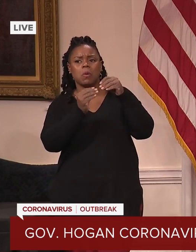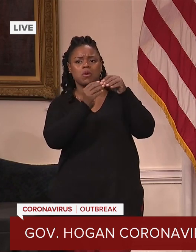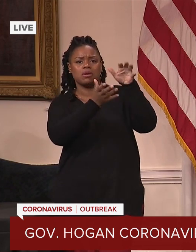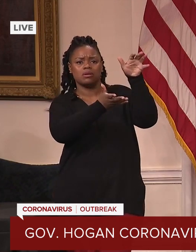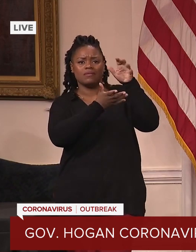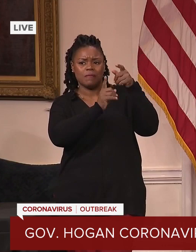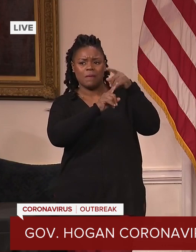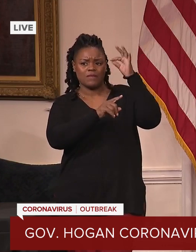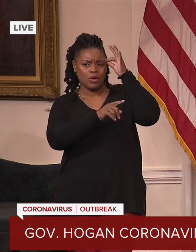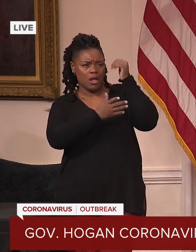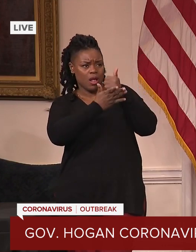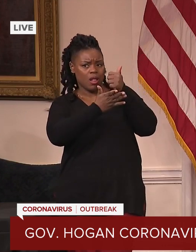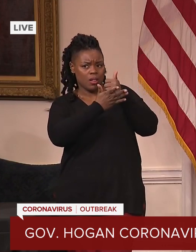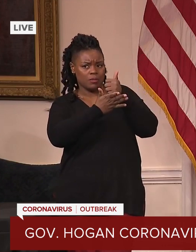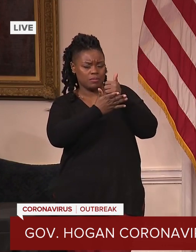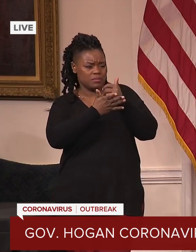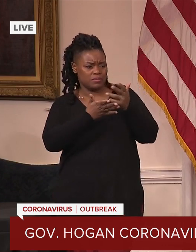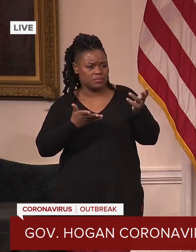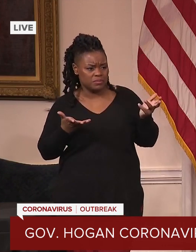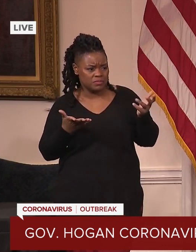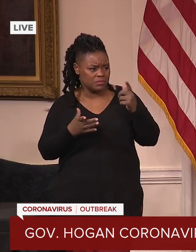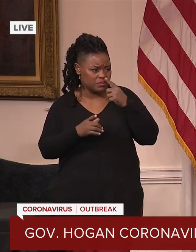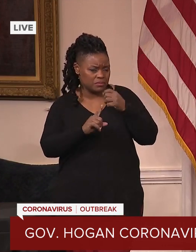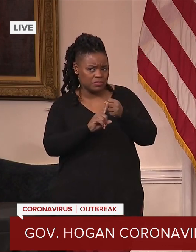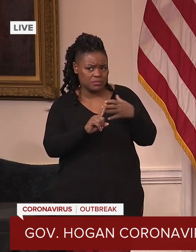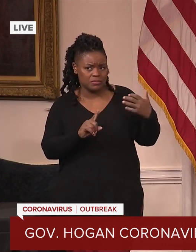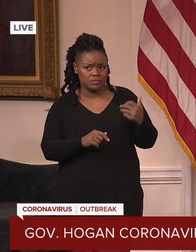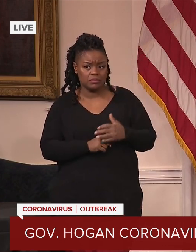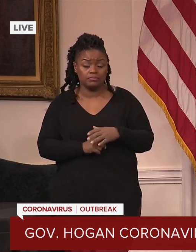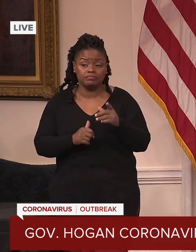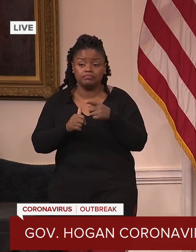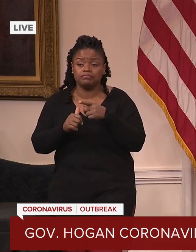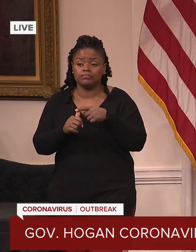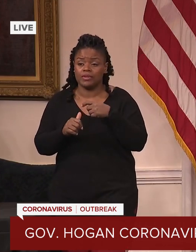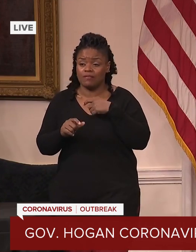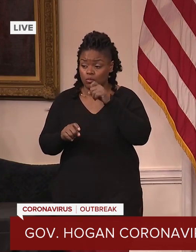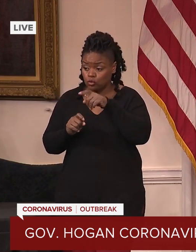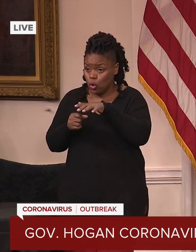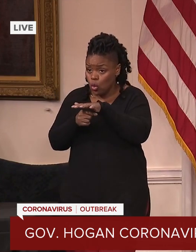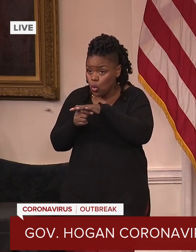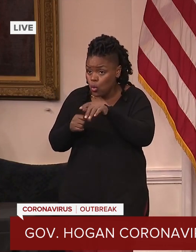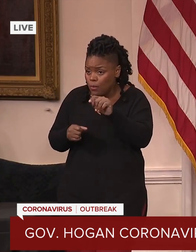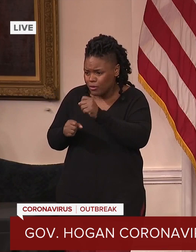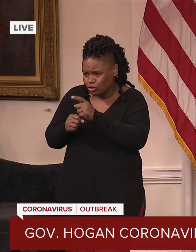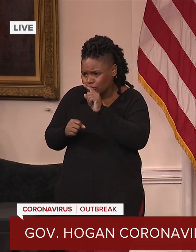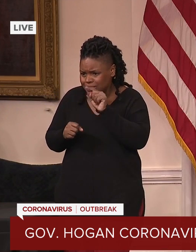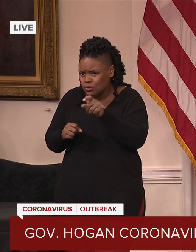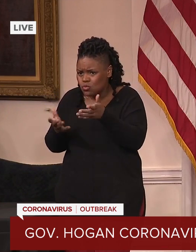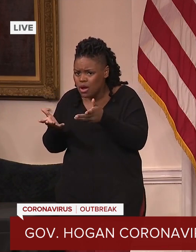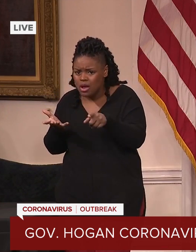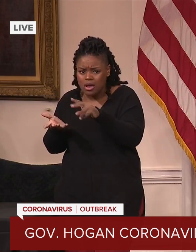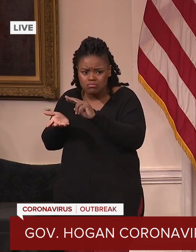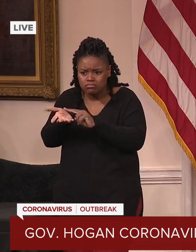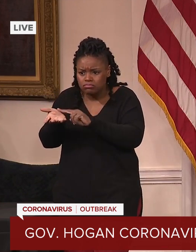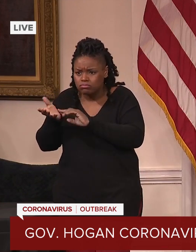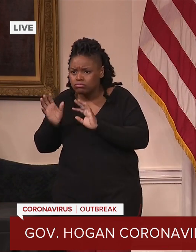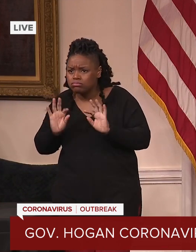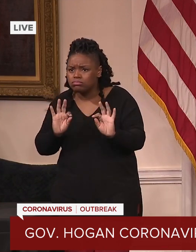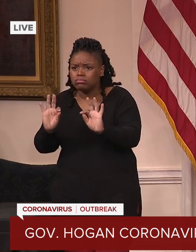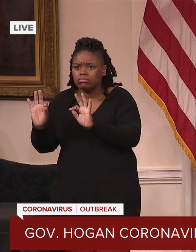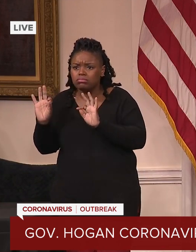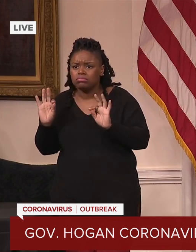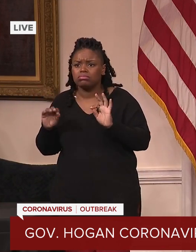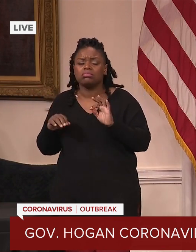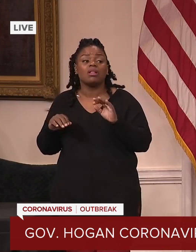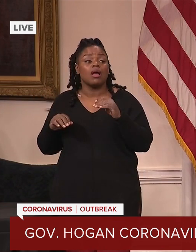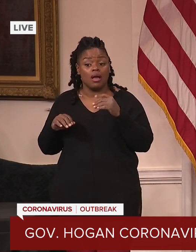figure out what people at the local government may need. We're going to try to provide whatever they do need. And at this point, I don't